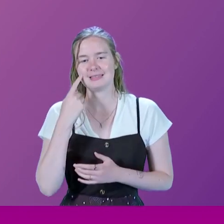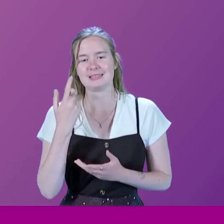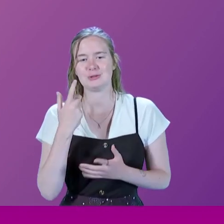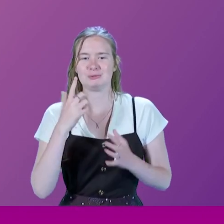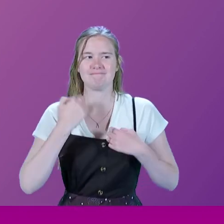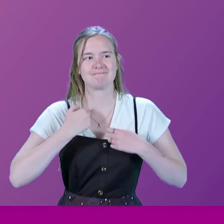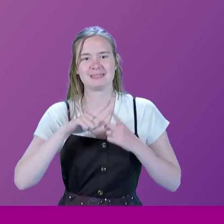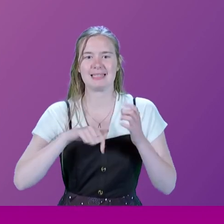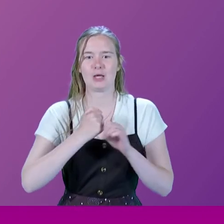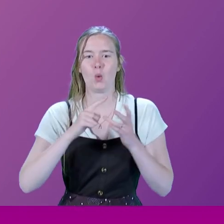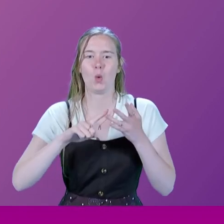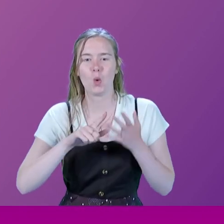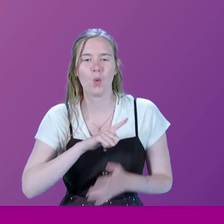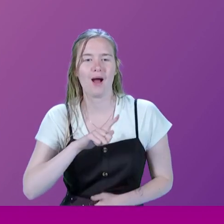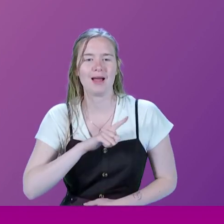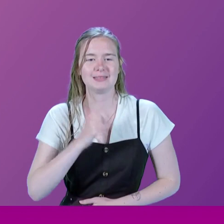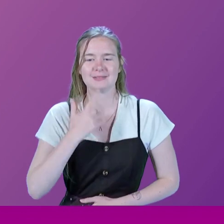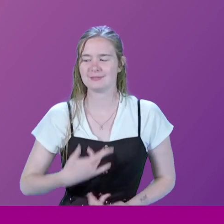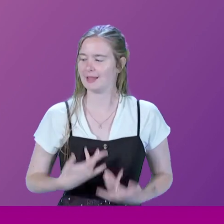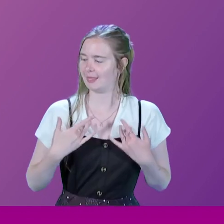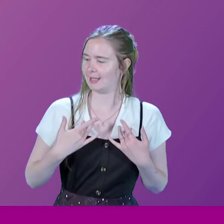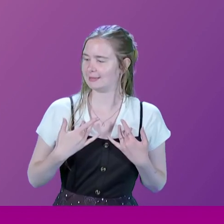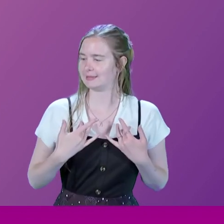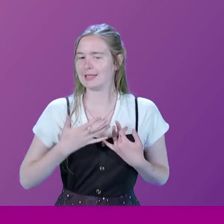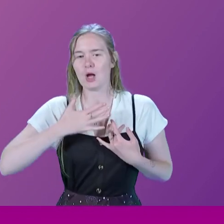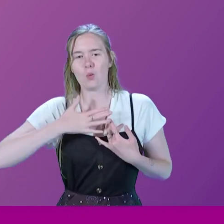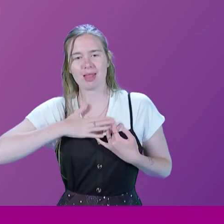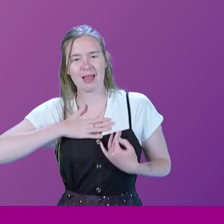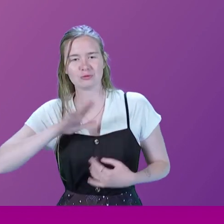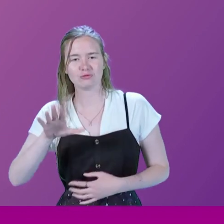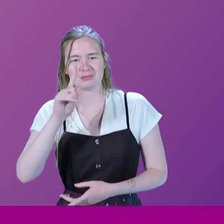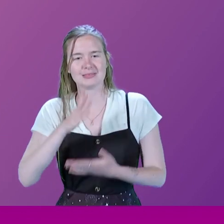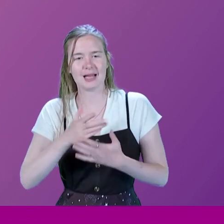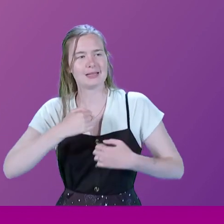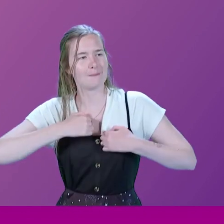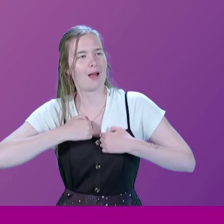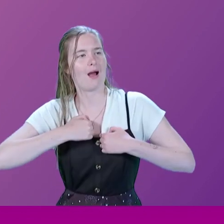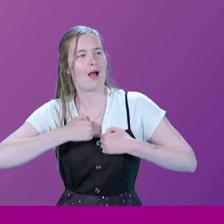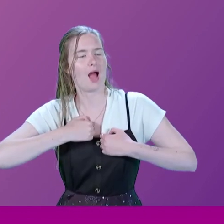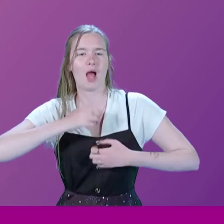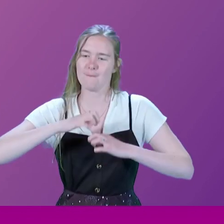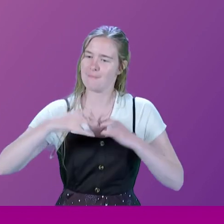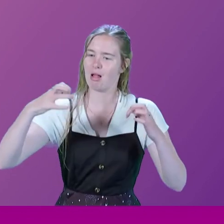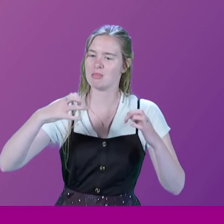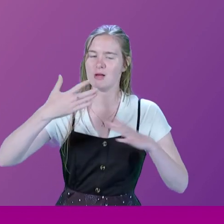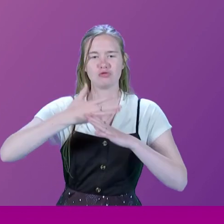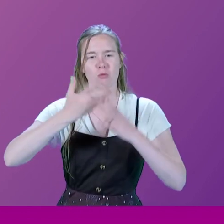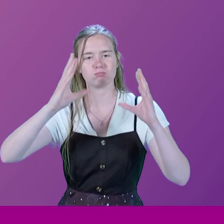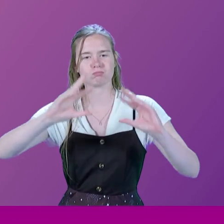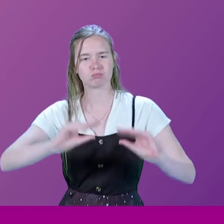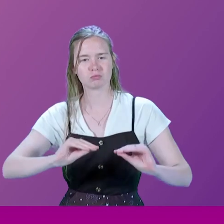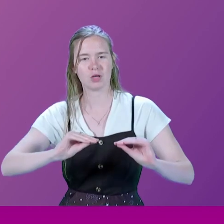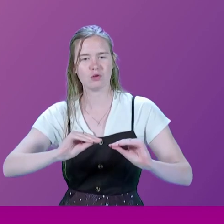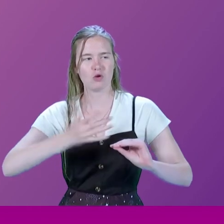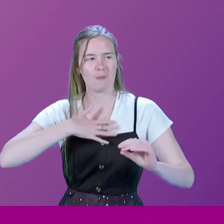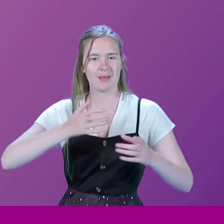in a way. Because I thought, you know, I would like to choose the moment when my parliamentary career comes to an end, rather